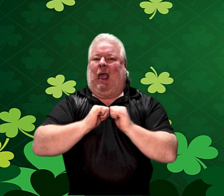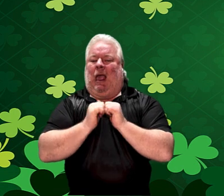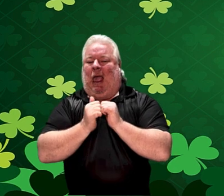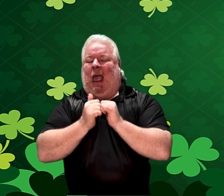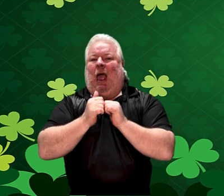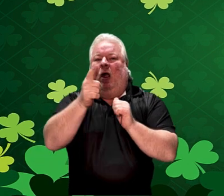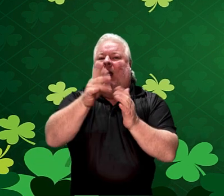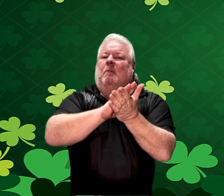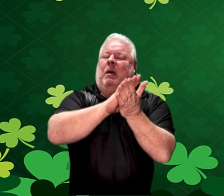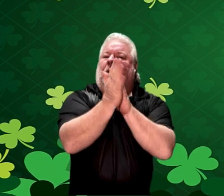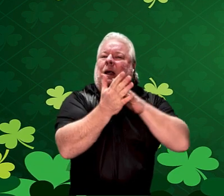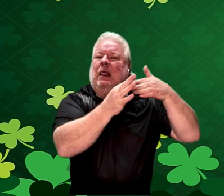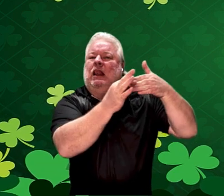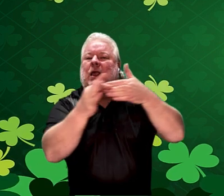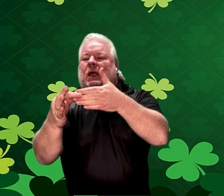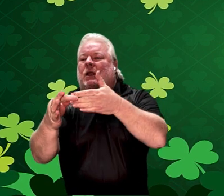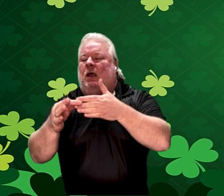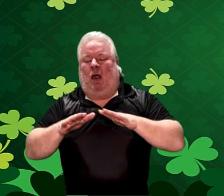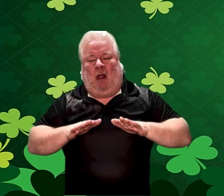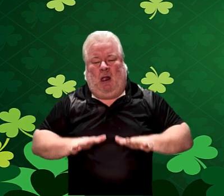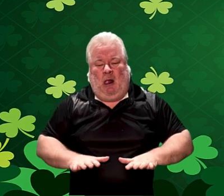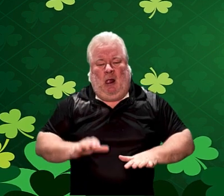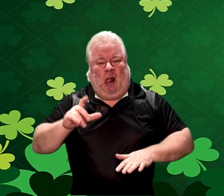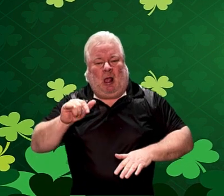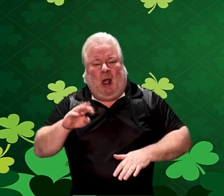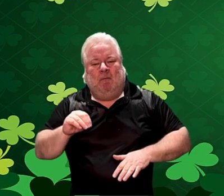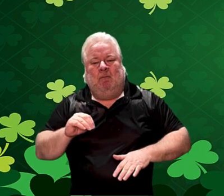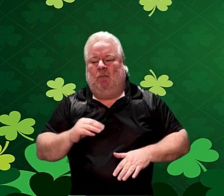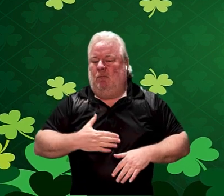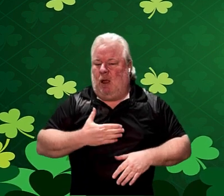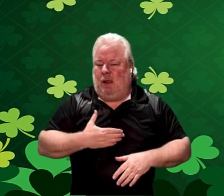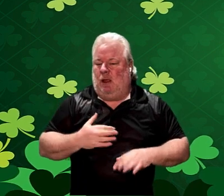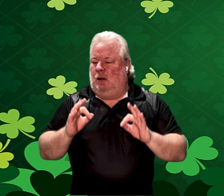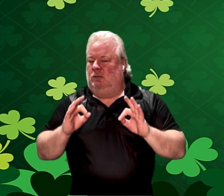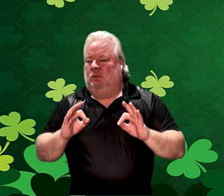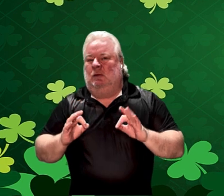to get to a calm state.